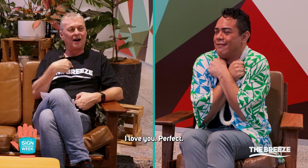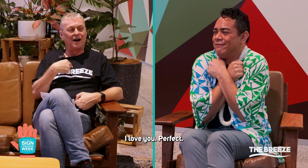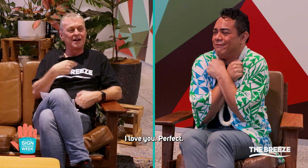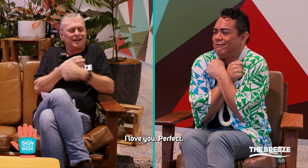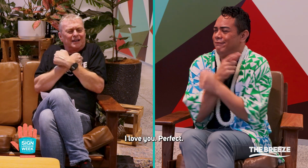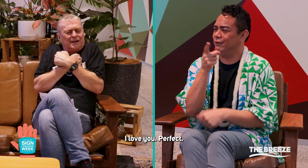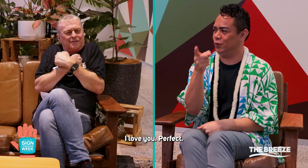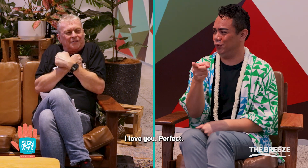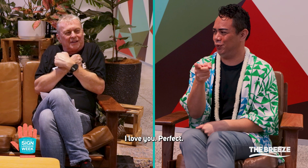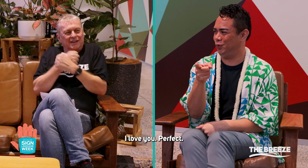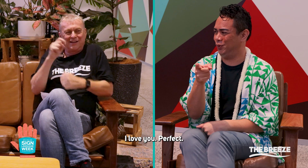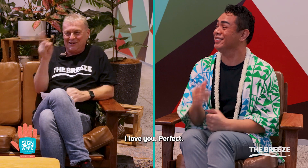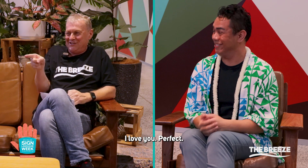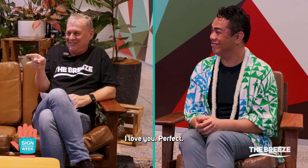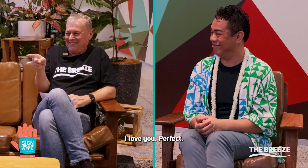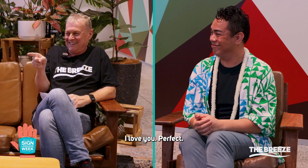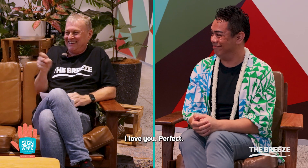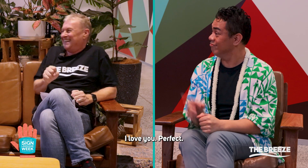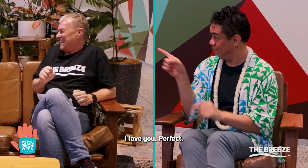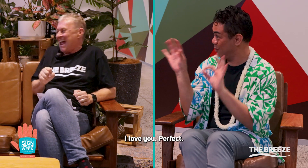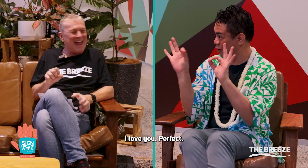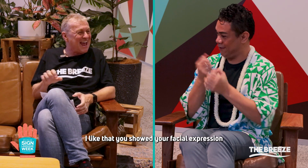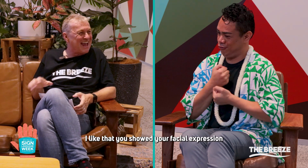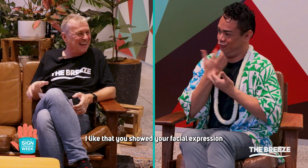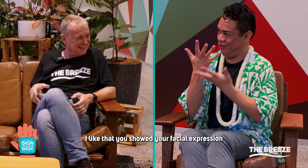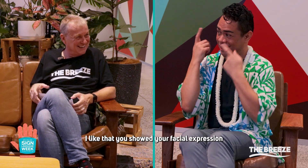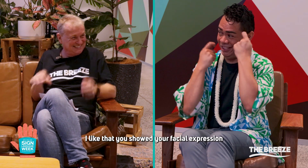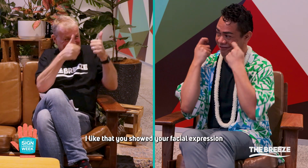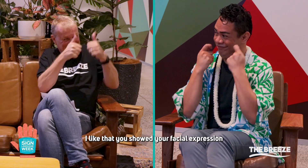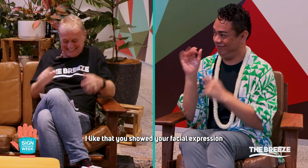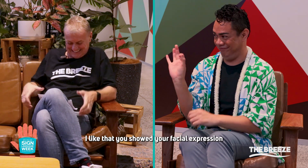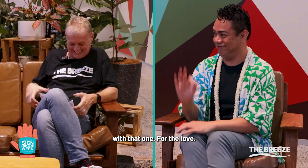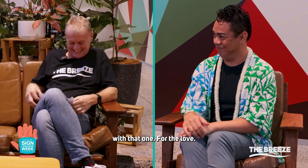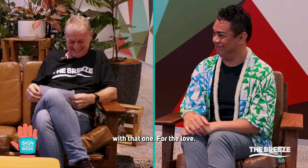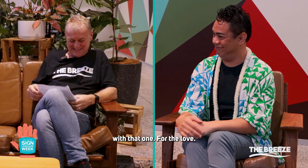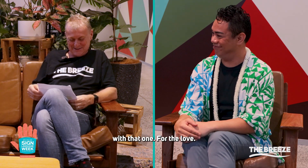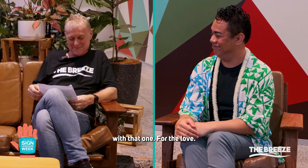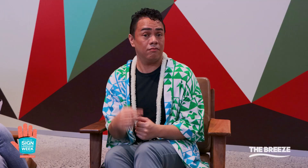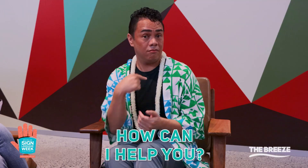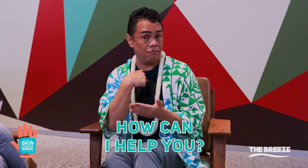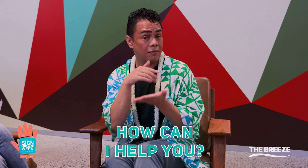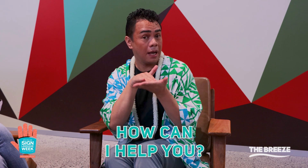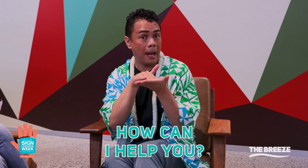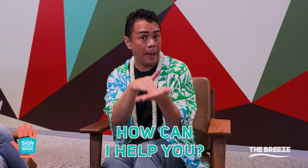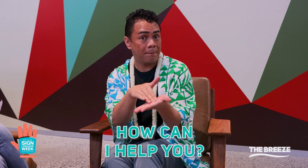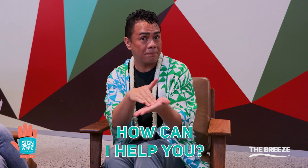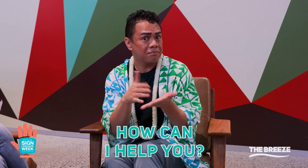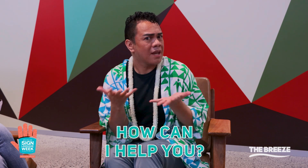I love you. Perfect. I like that you showed your facial expression with that one for the love. How can I help you?